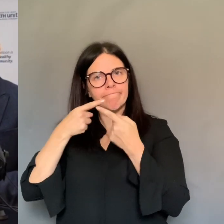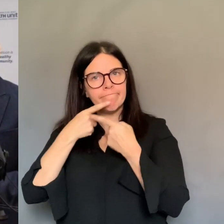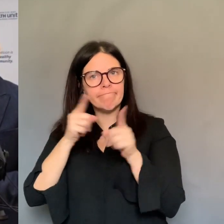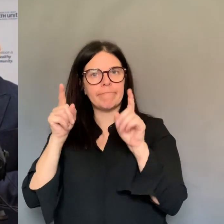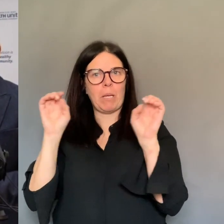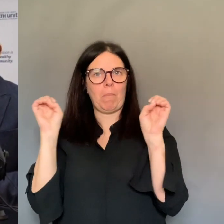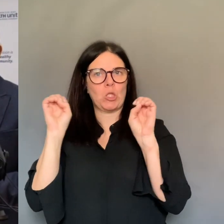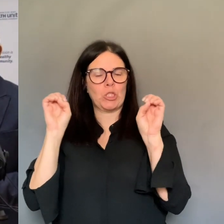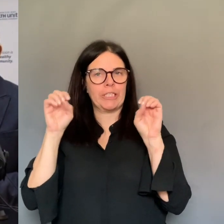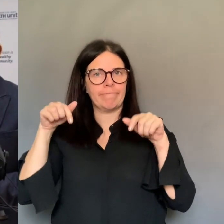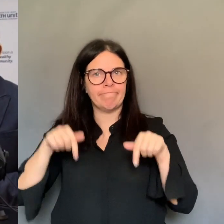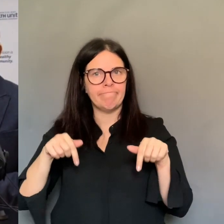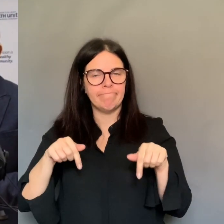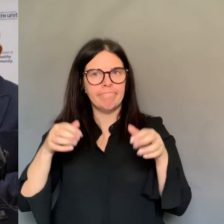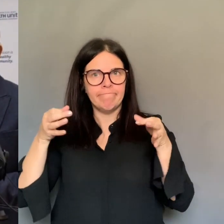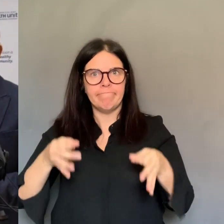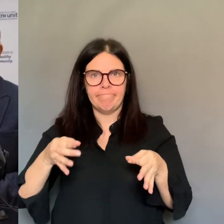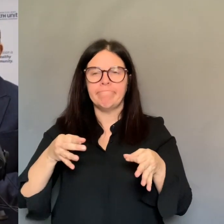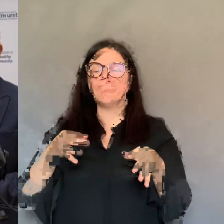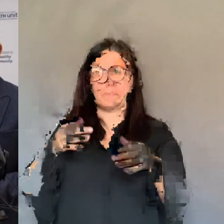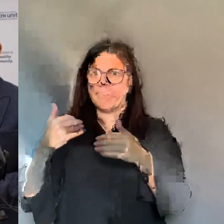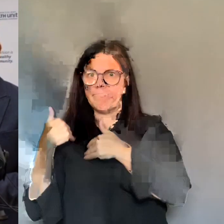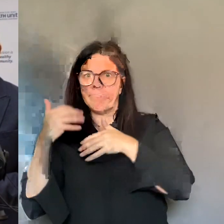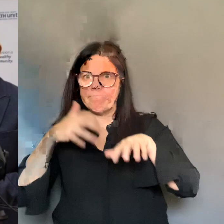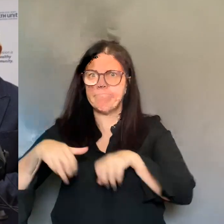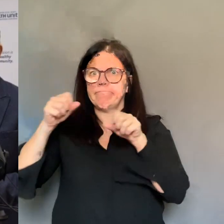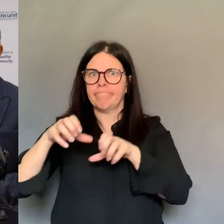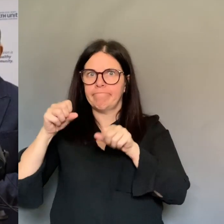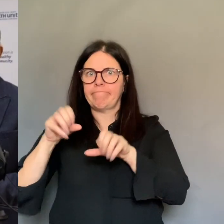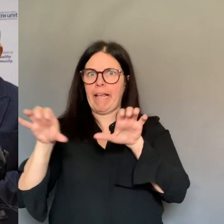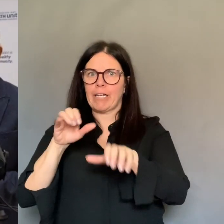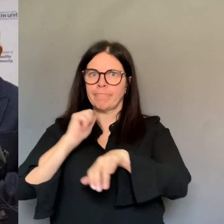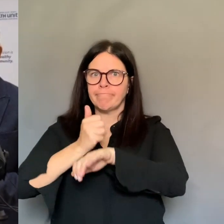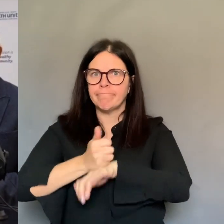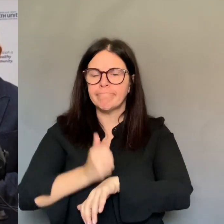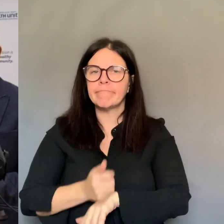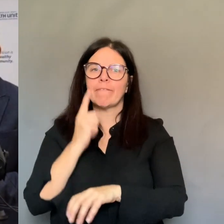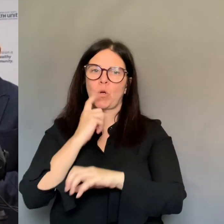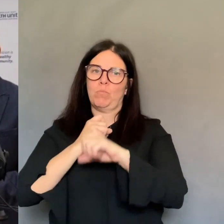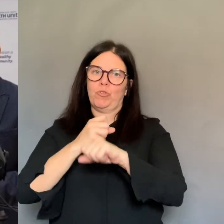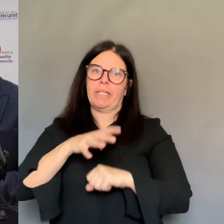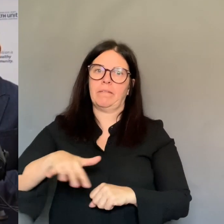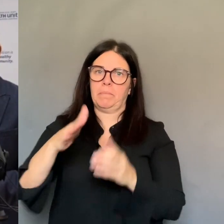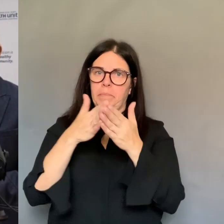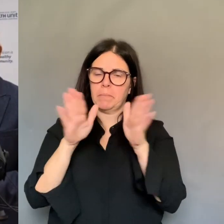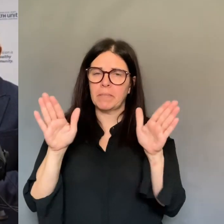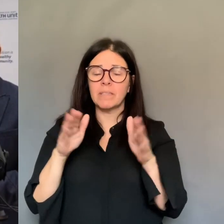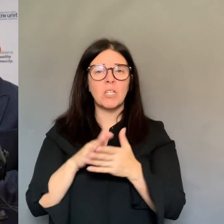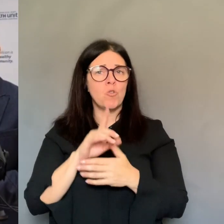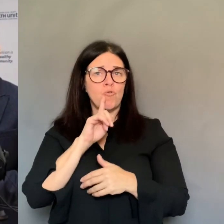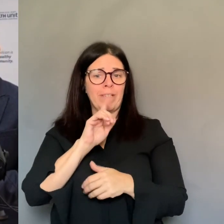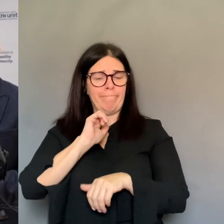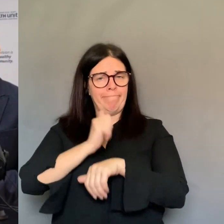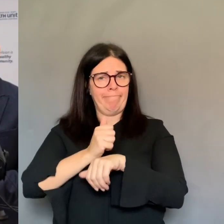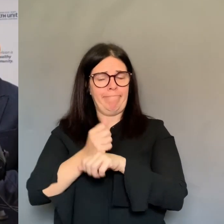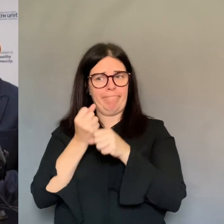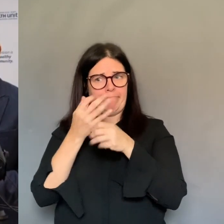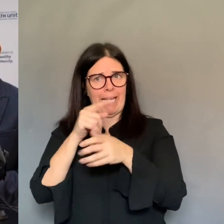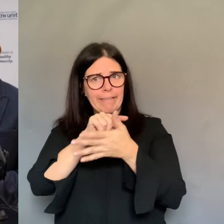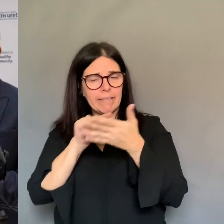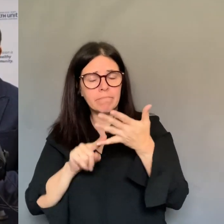Since then, a number of measures are in place to protect the lives of every Ontarians. We're talking about physical distancing,